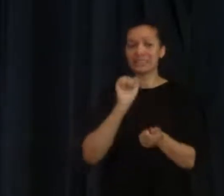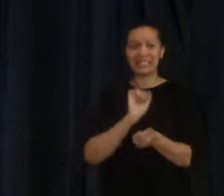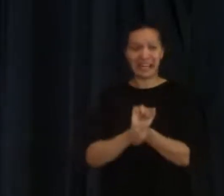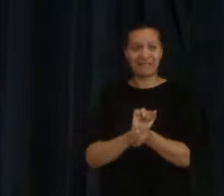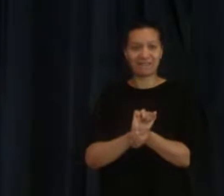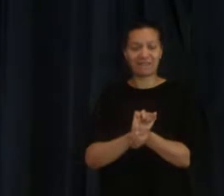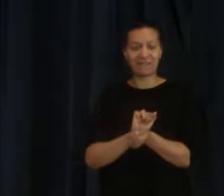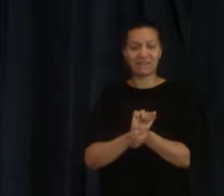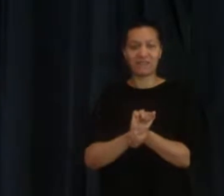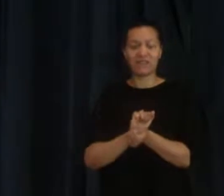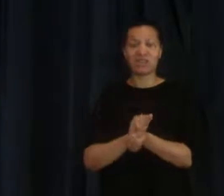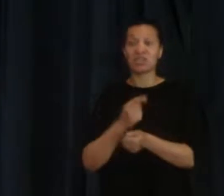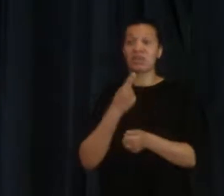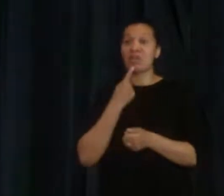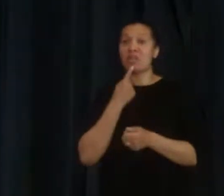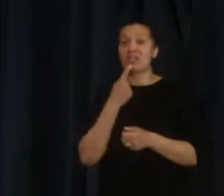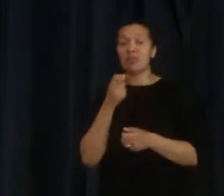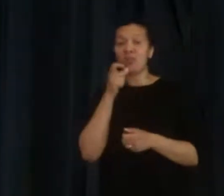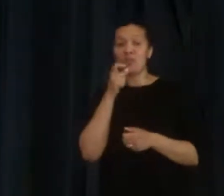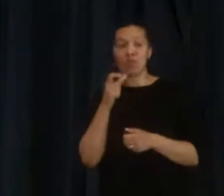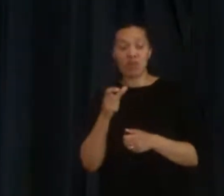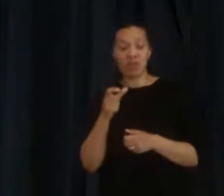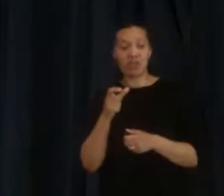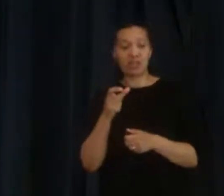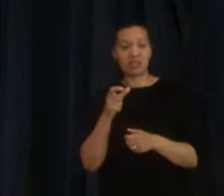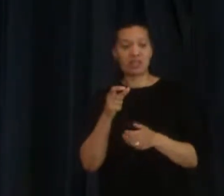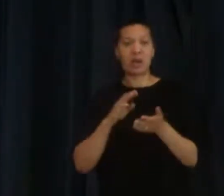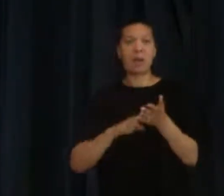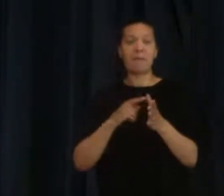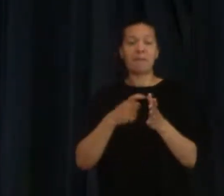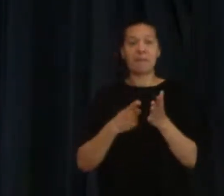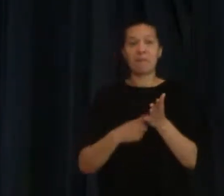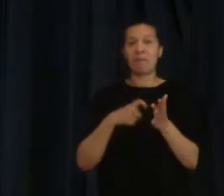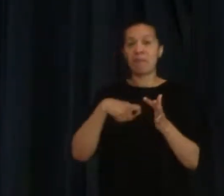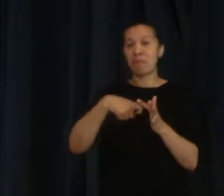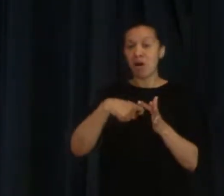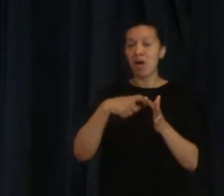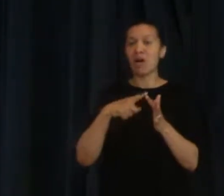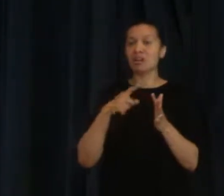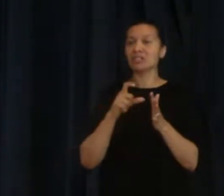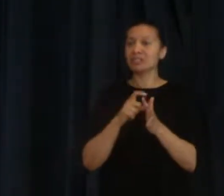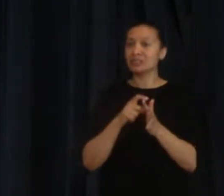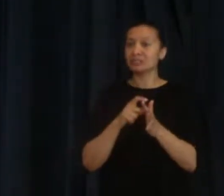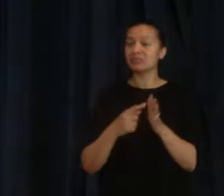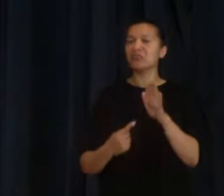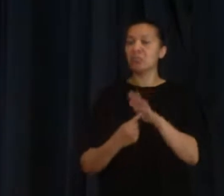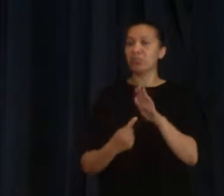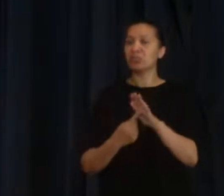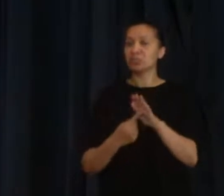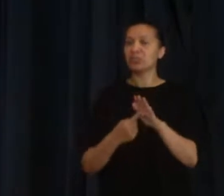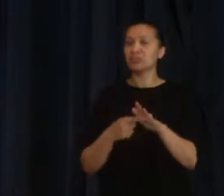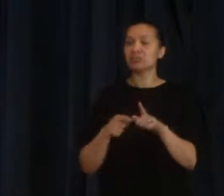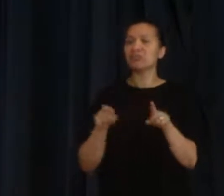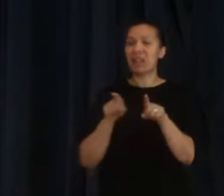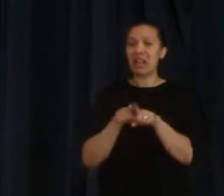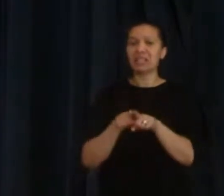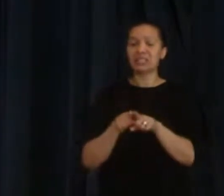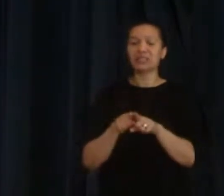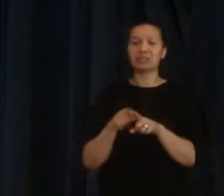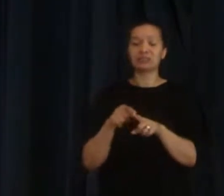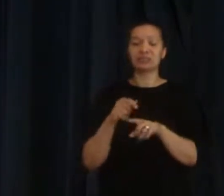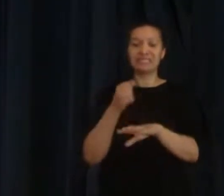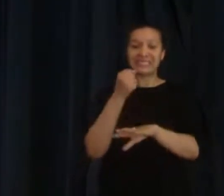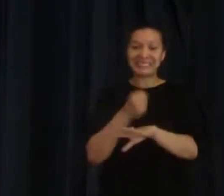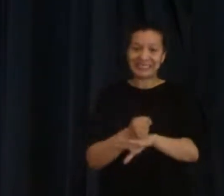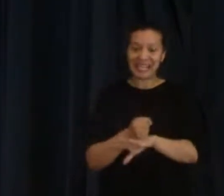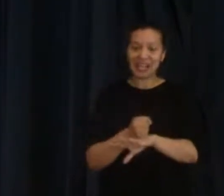really evoked an image in people's minds. And when we receive this seal, when